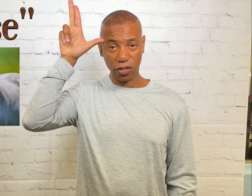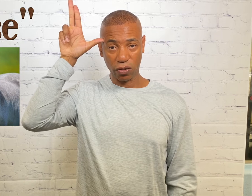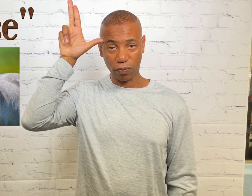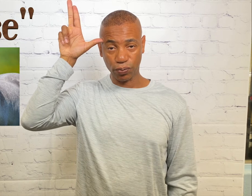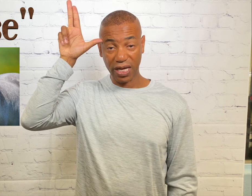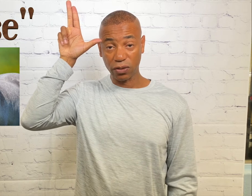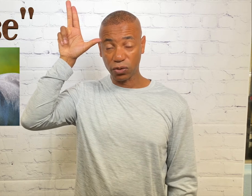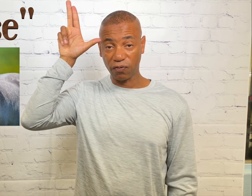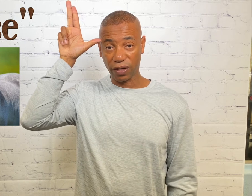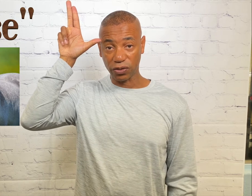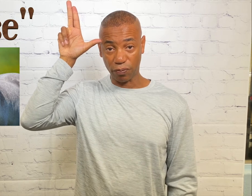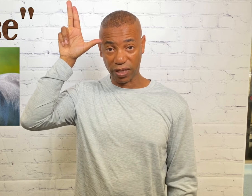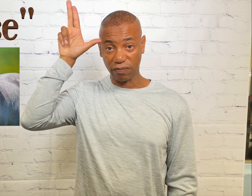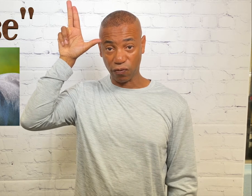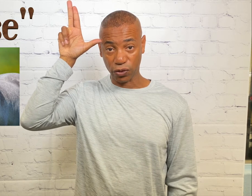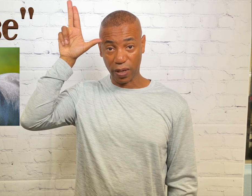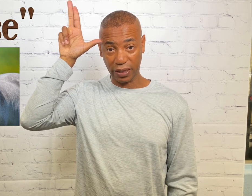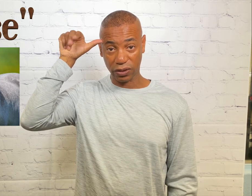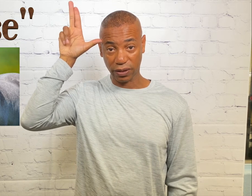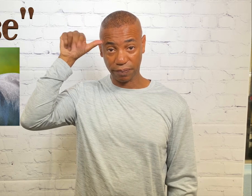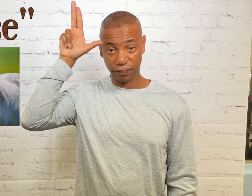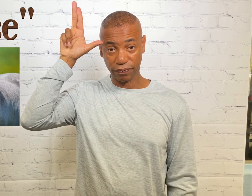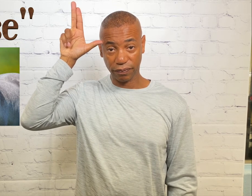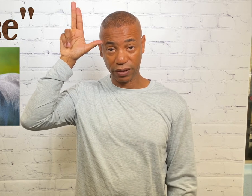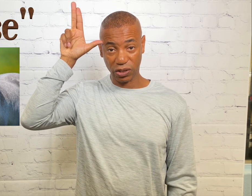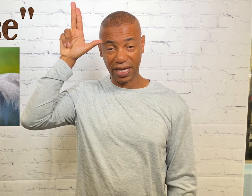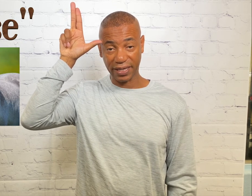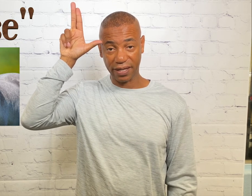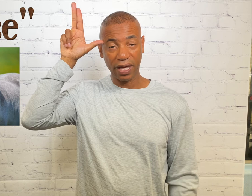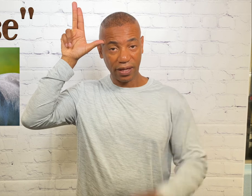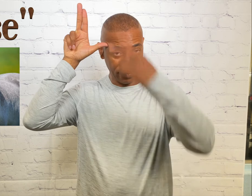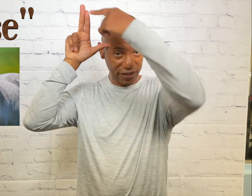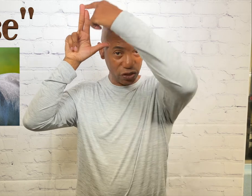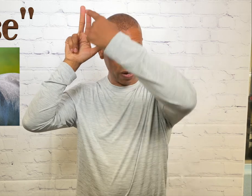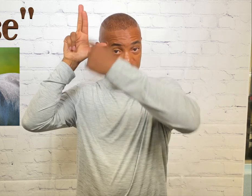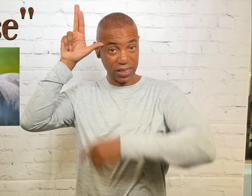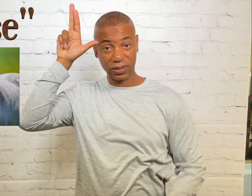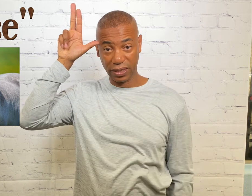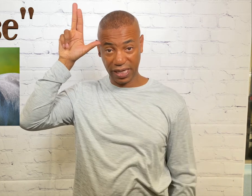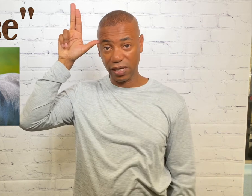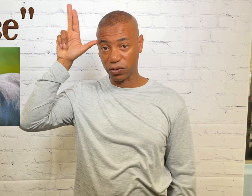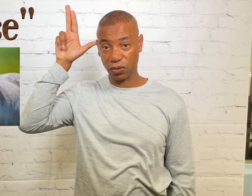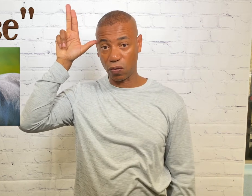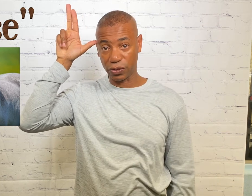you're going to take those two fingers and bring them forward twice. Just like that. These represent the ears on the horse.